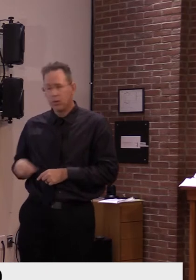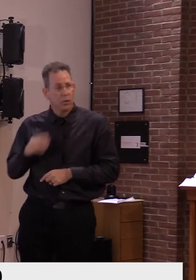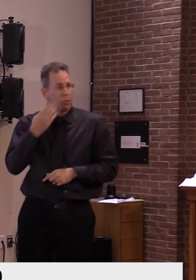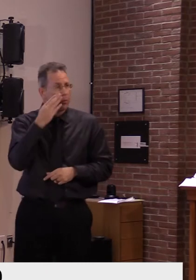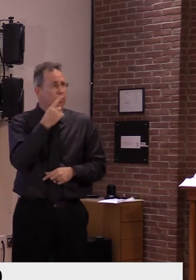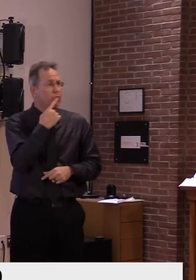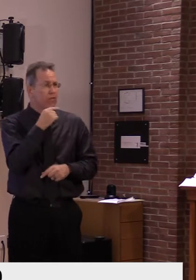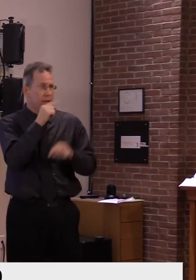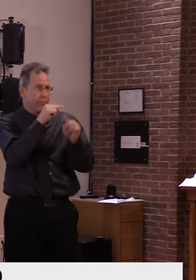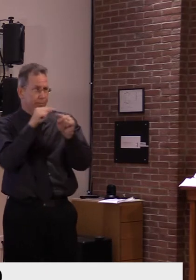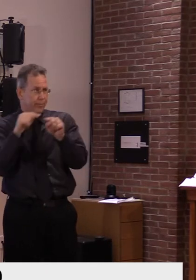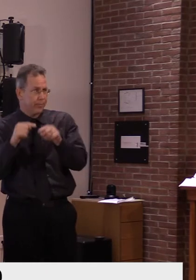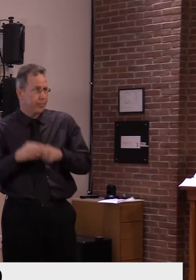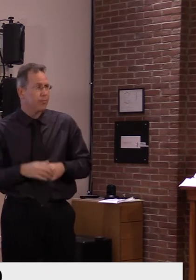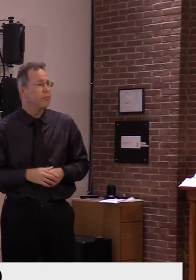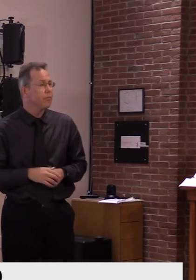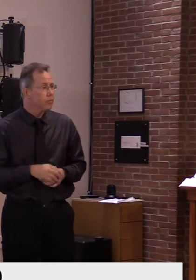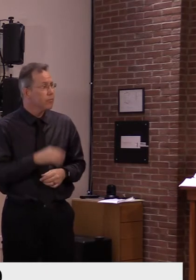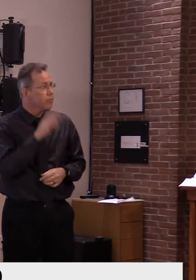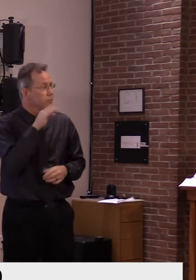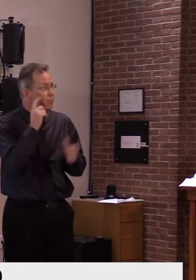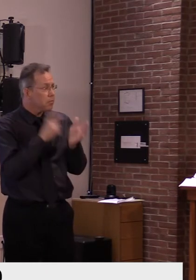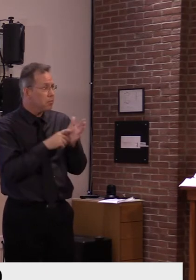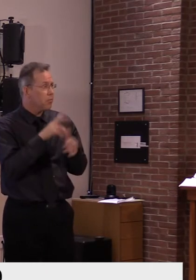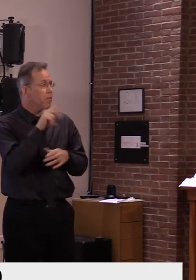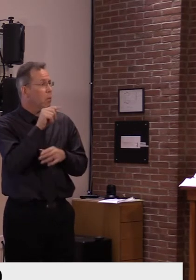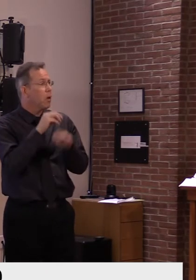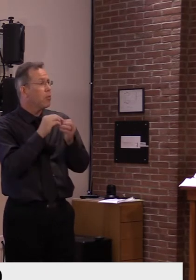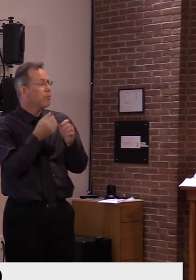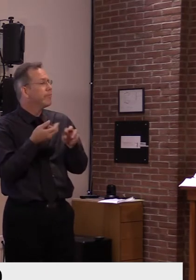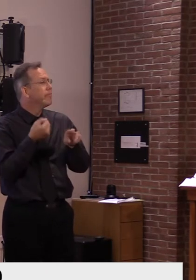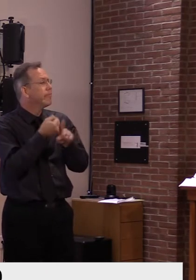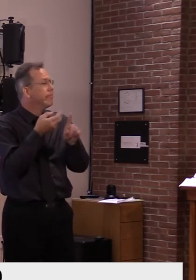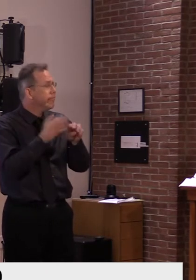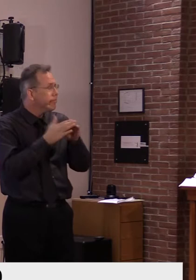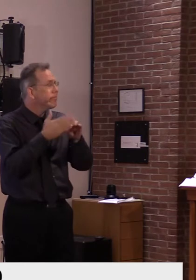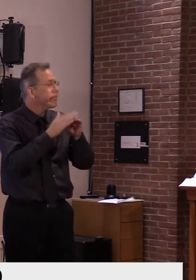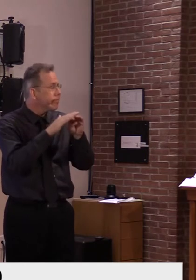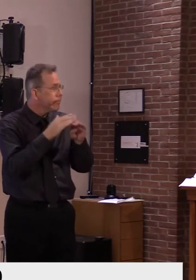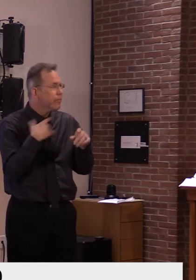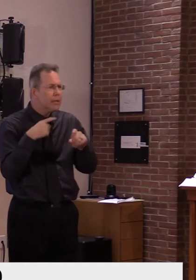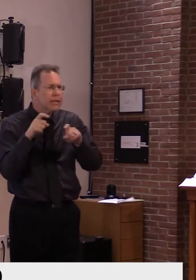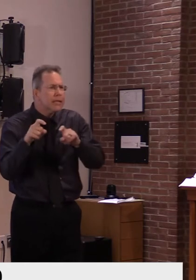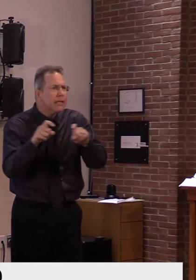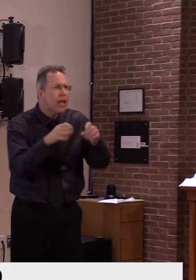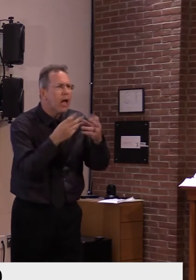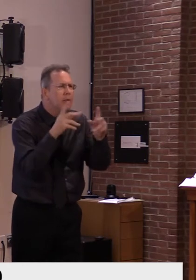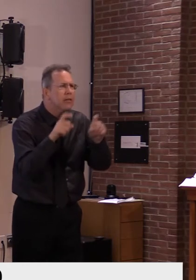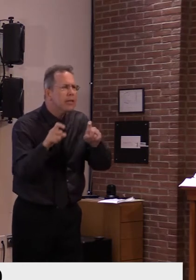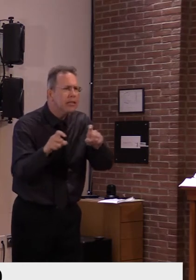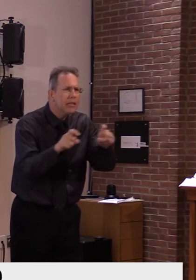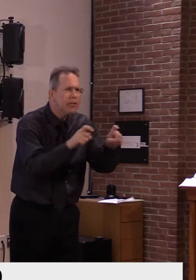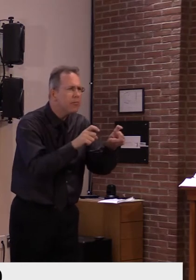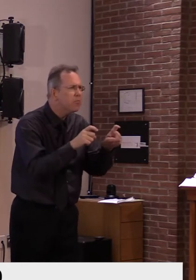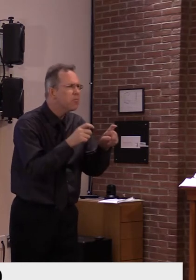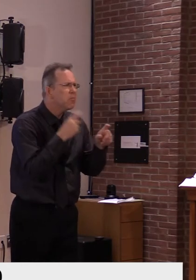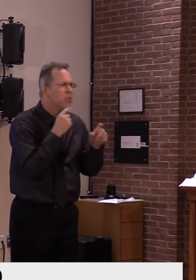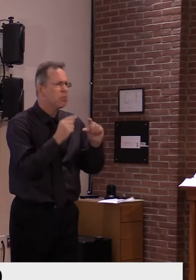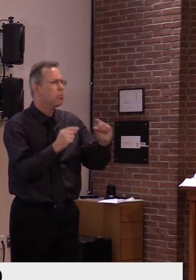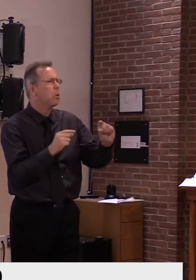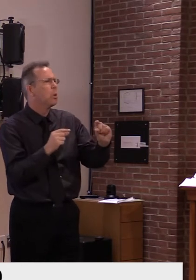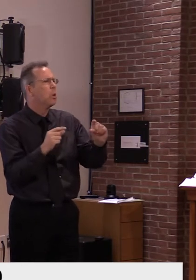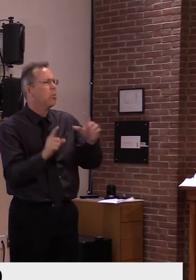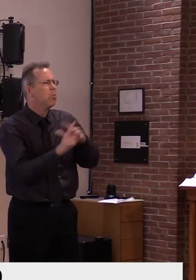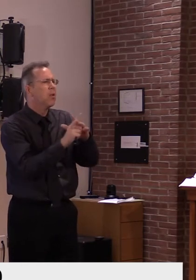certainly has increased, but our positivity rate remains very low compared to the national level, just about 1% over the last seven